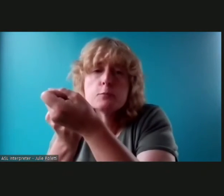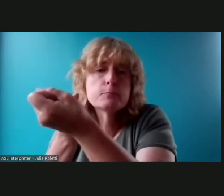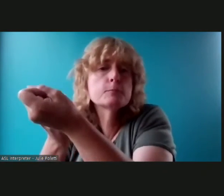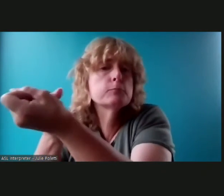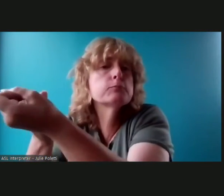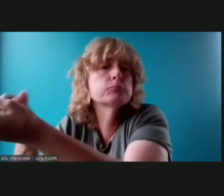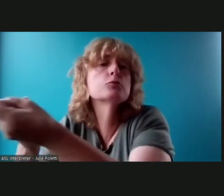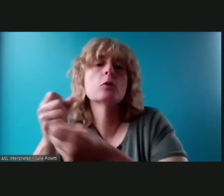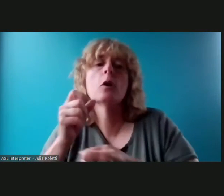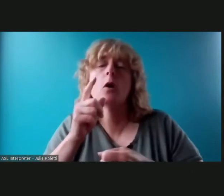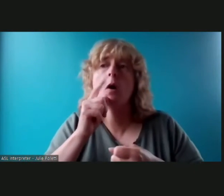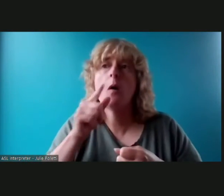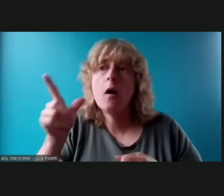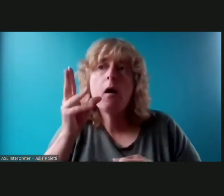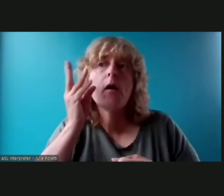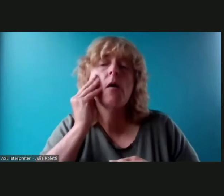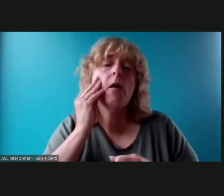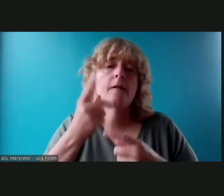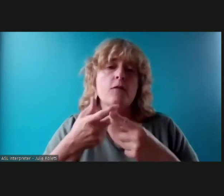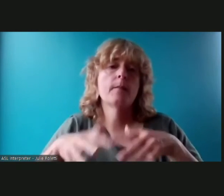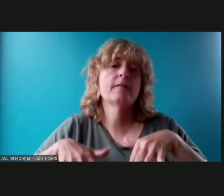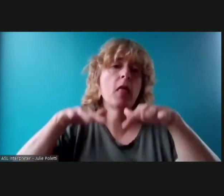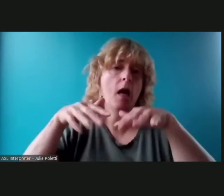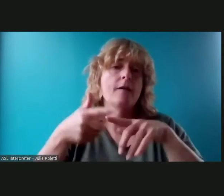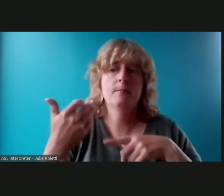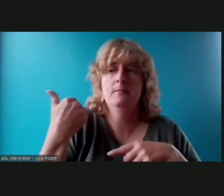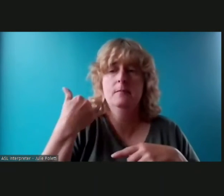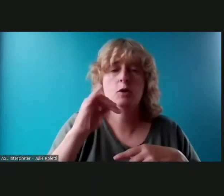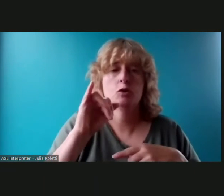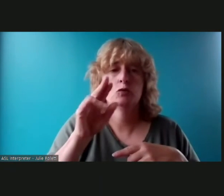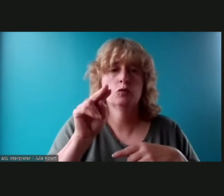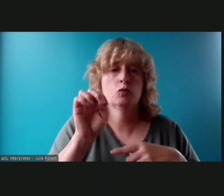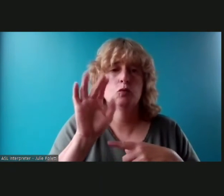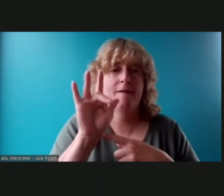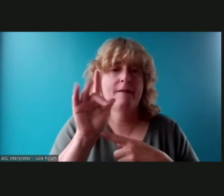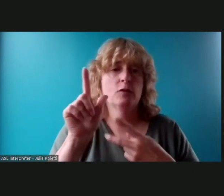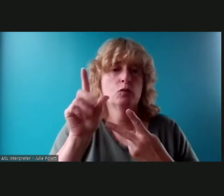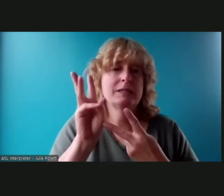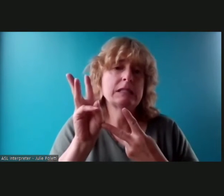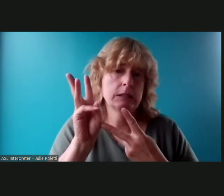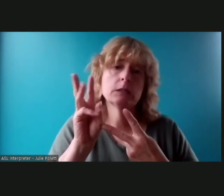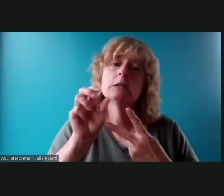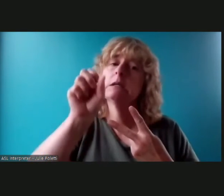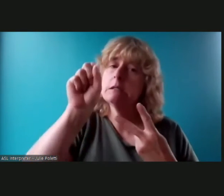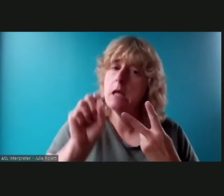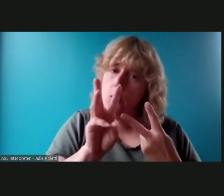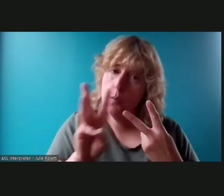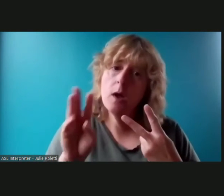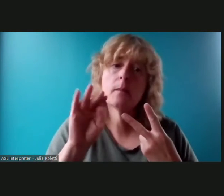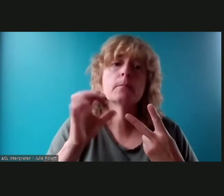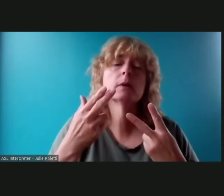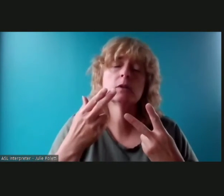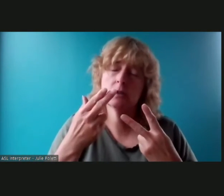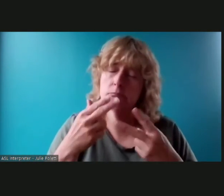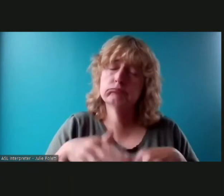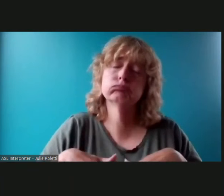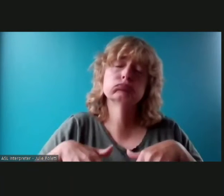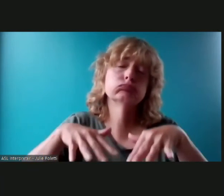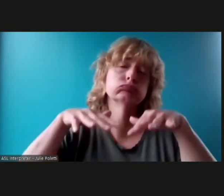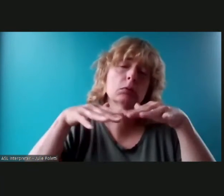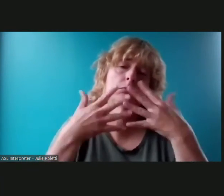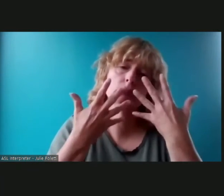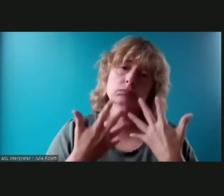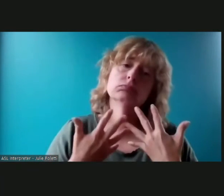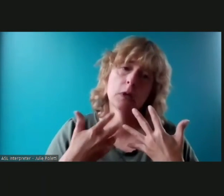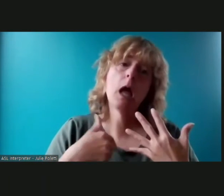rain event on june 25 and june 26 southwest michigan got hit sadly i was actually